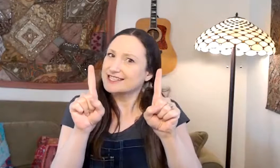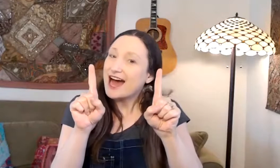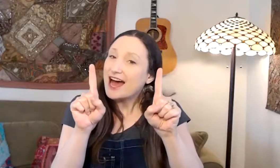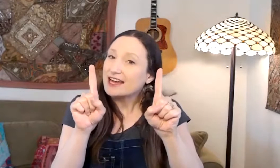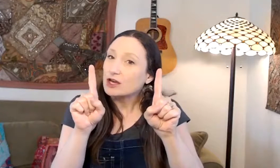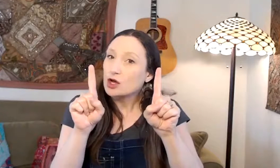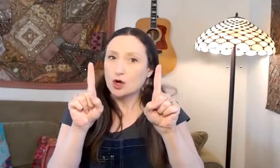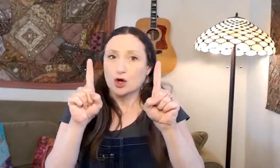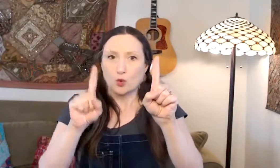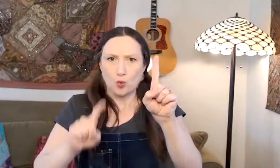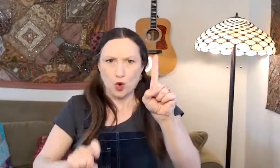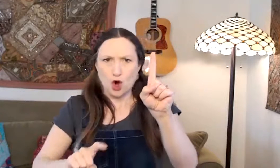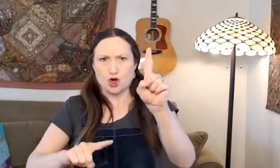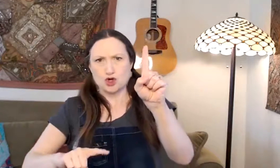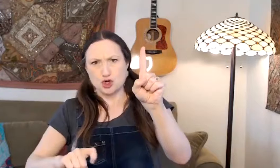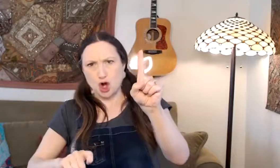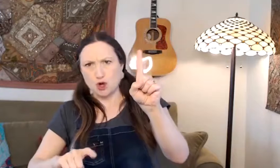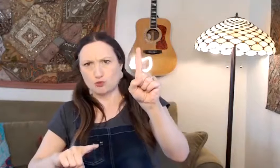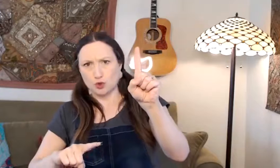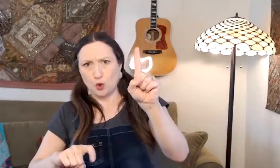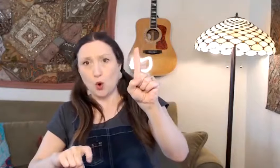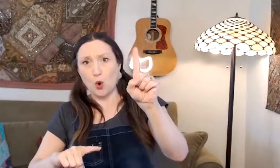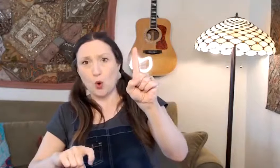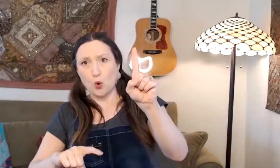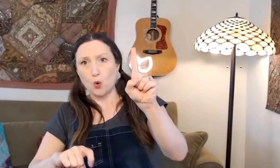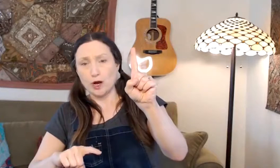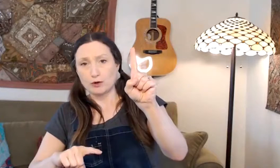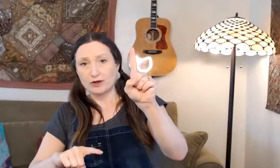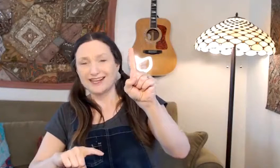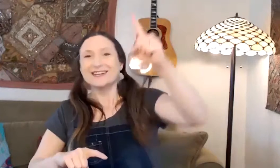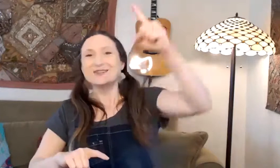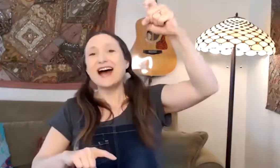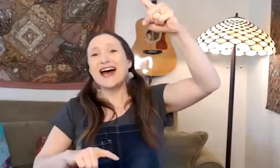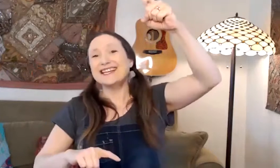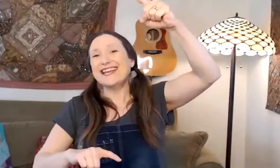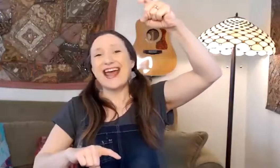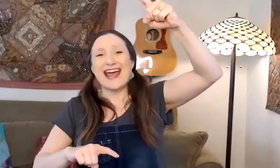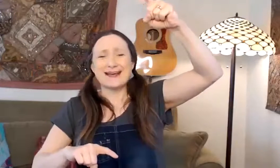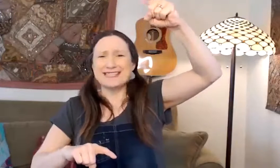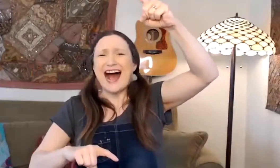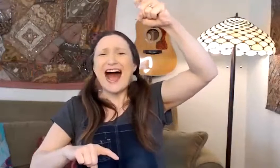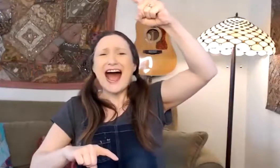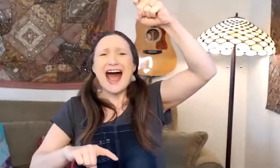sky. One named Low. One named High.